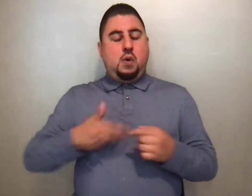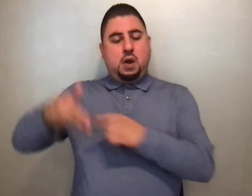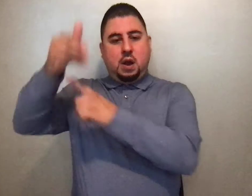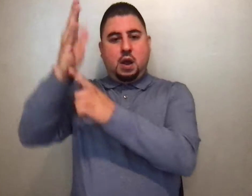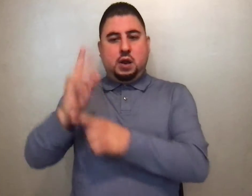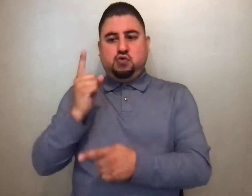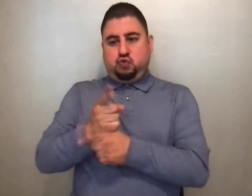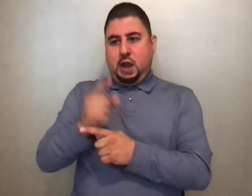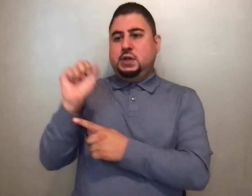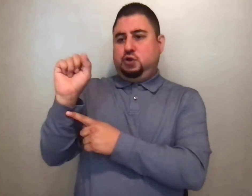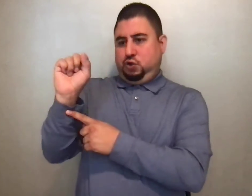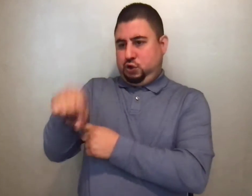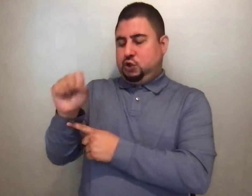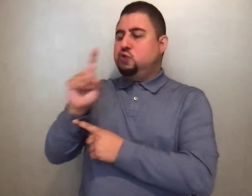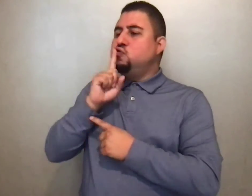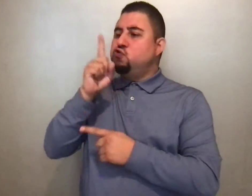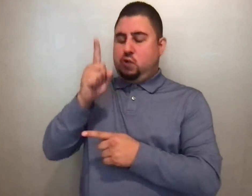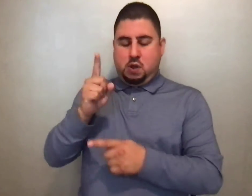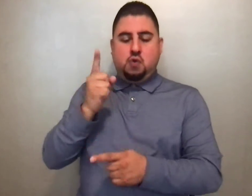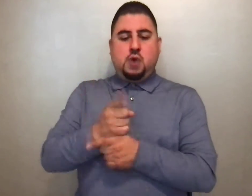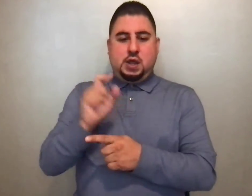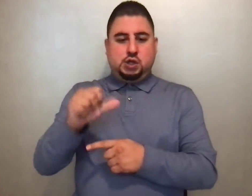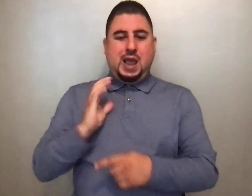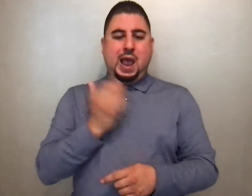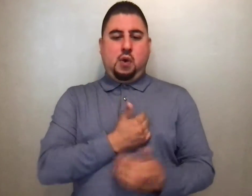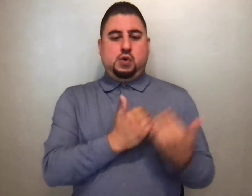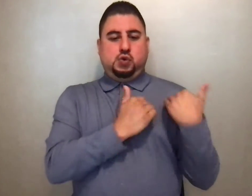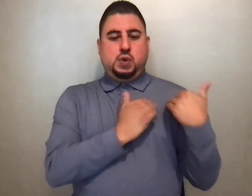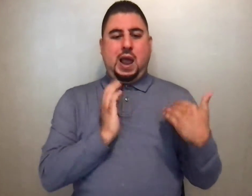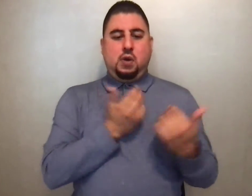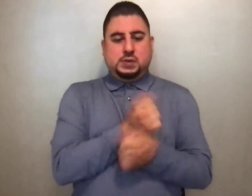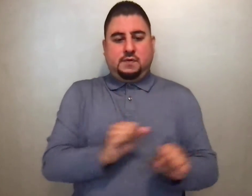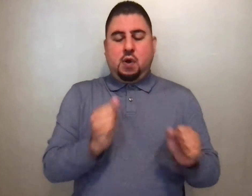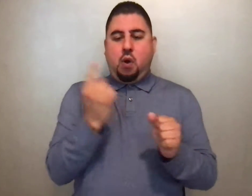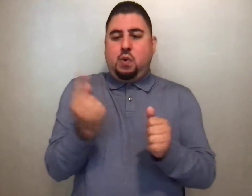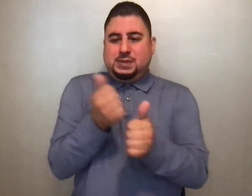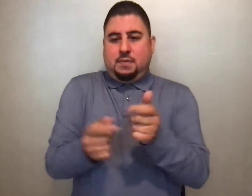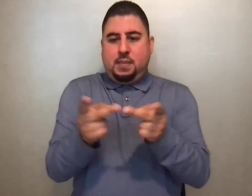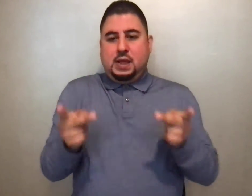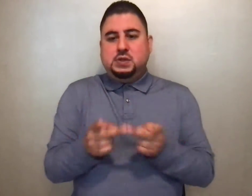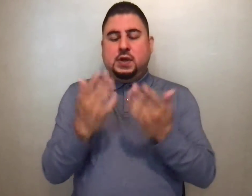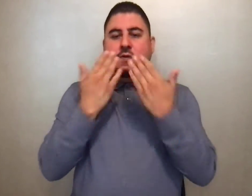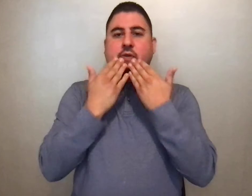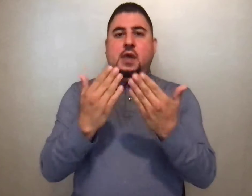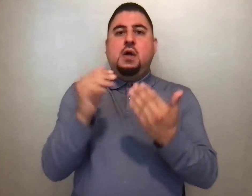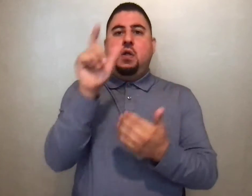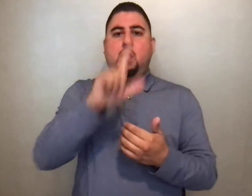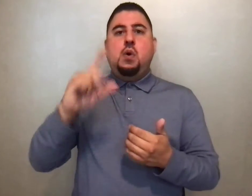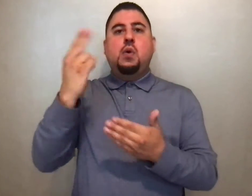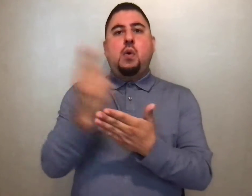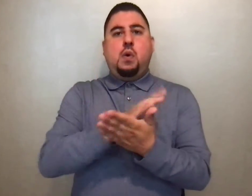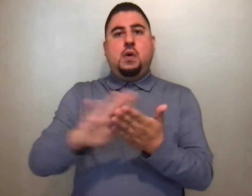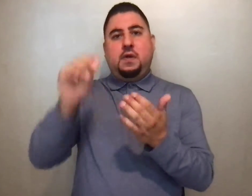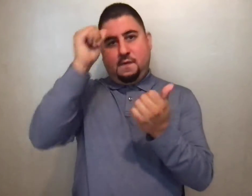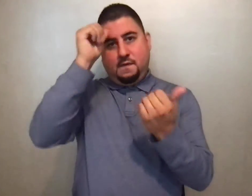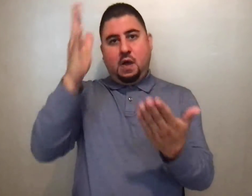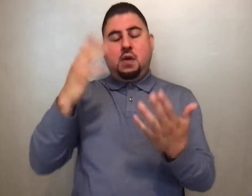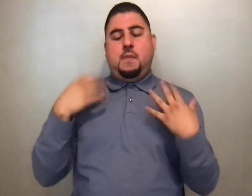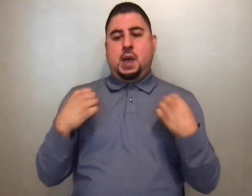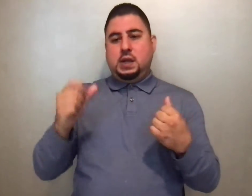just. It is truly right and just, our duty and our salvation, always and everywhere, to give you thanks, Lord, Holy Father, Almighty and eternal